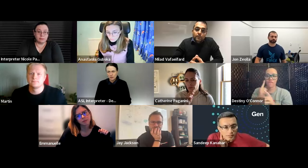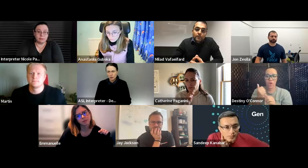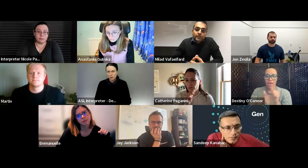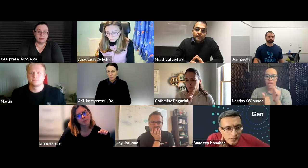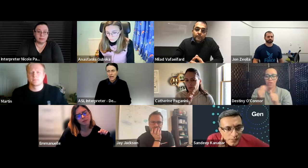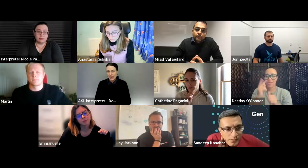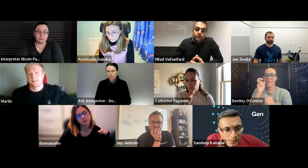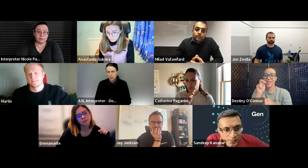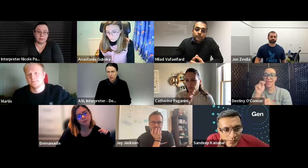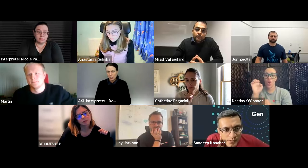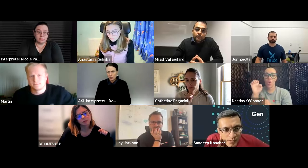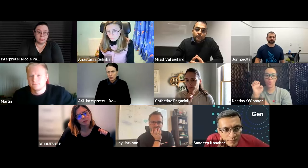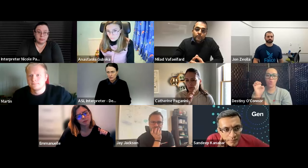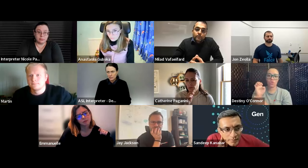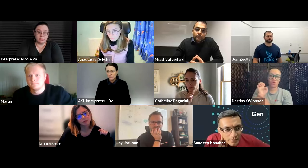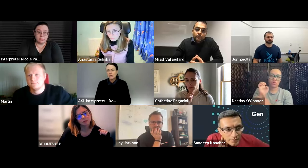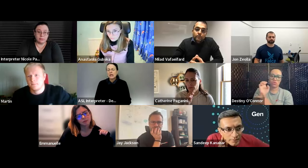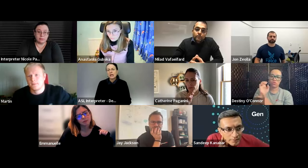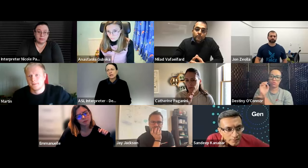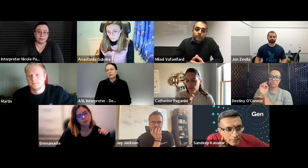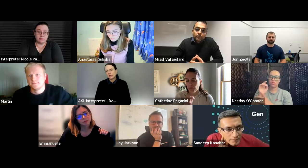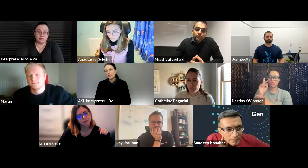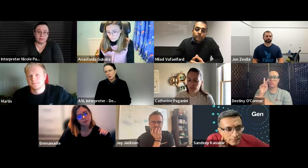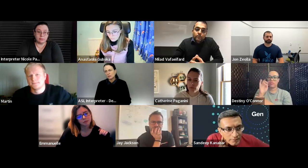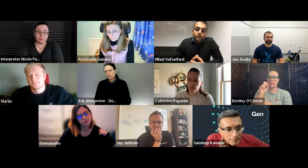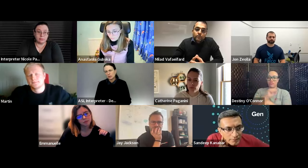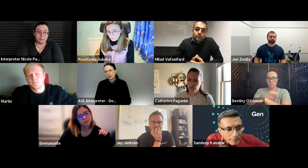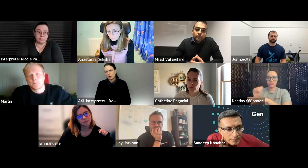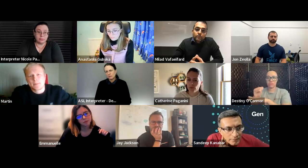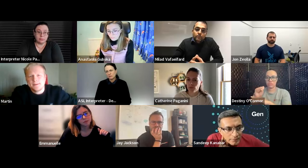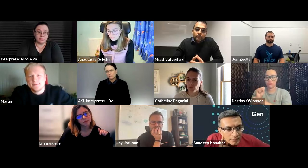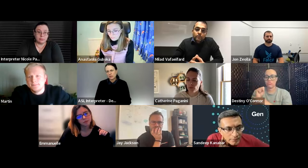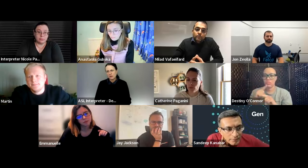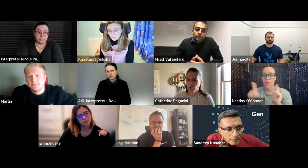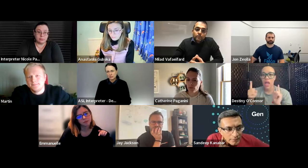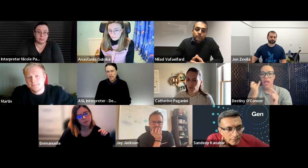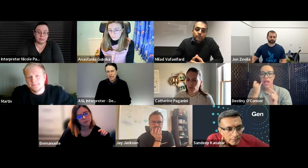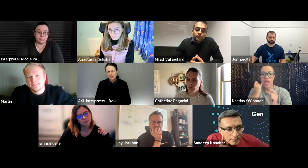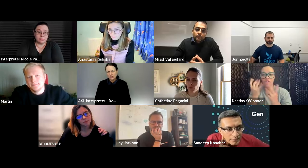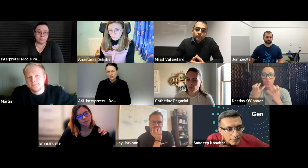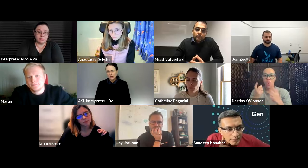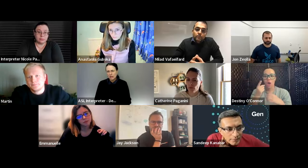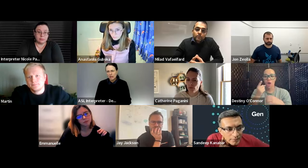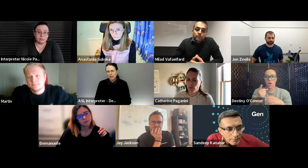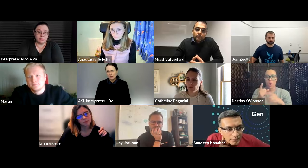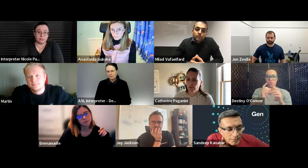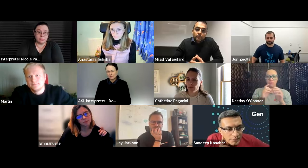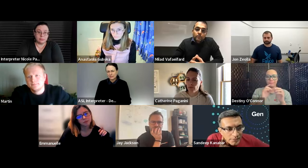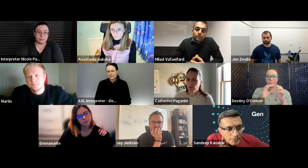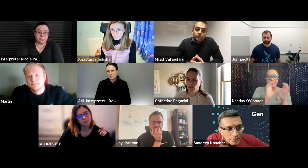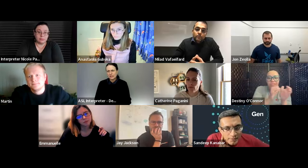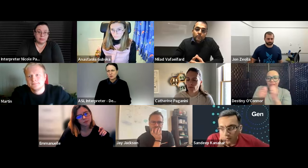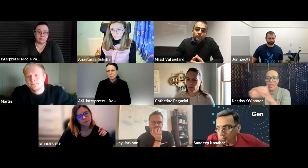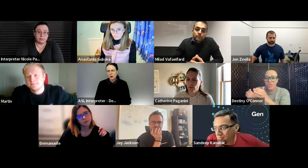than enough interpreters at chicago's conference and the keynote um on the stage um